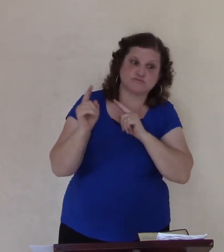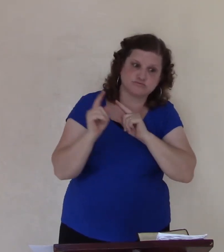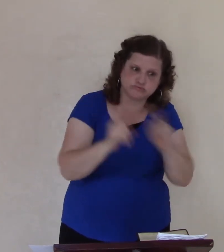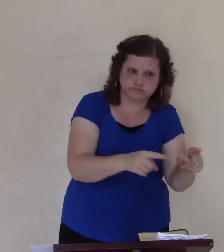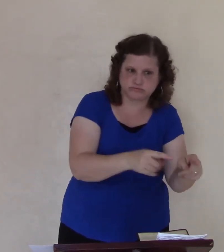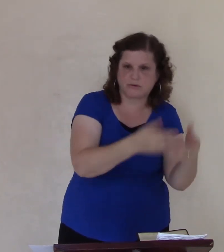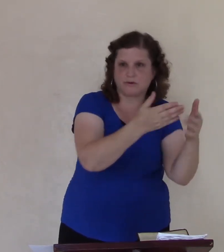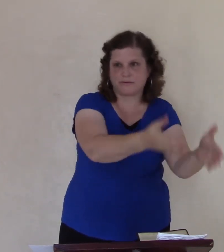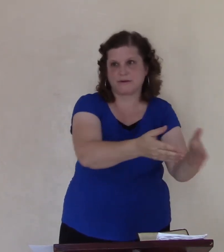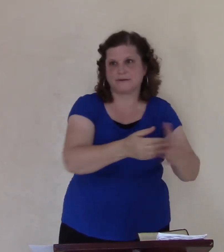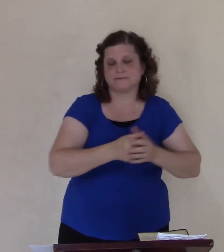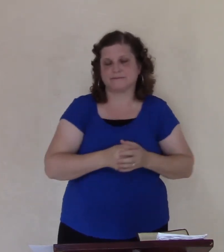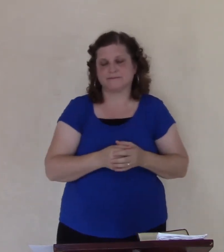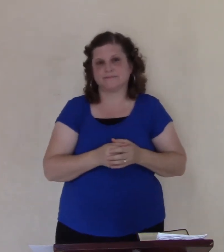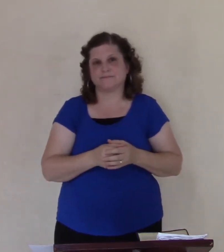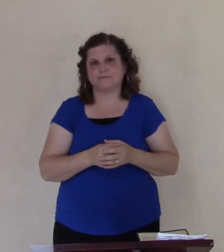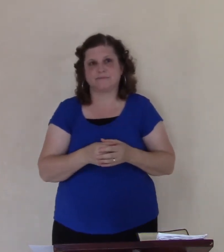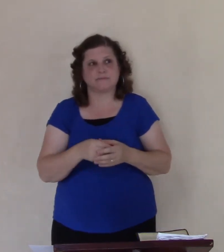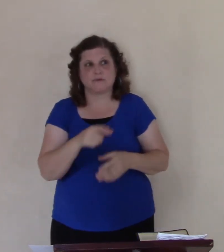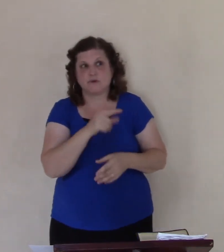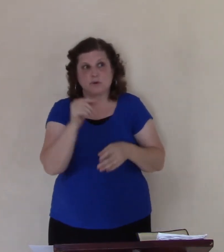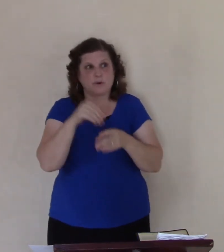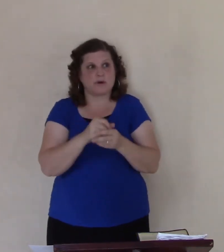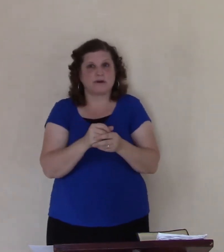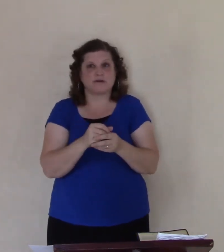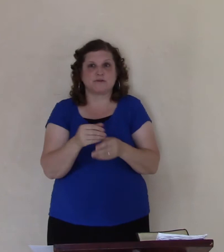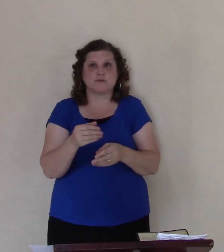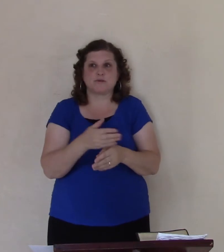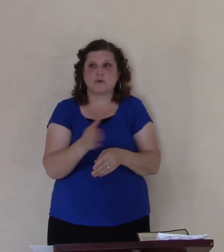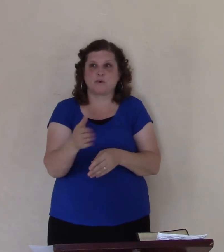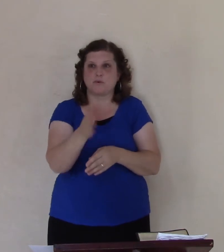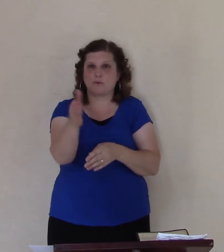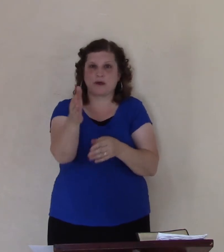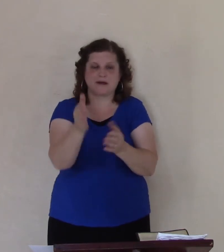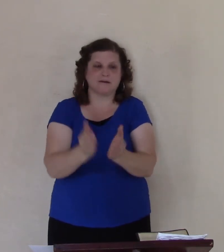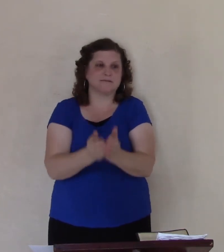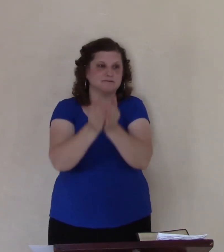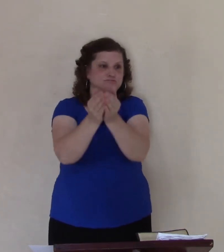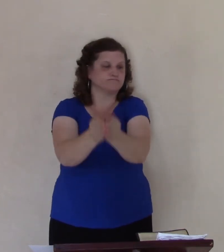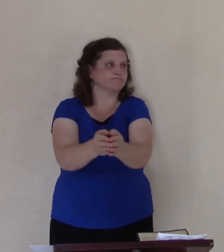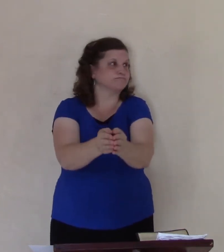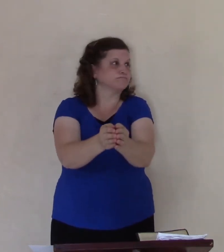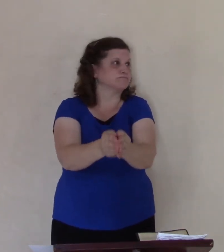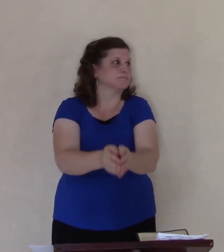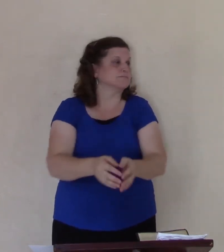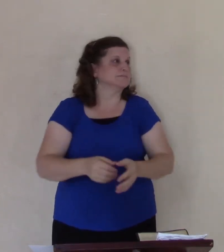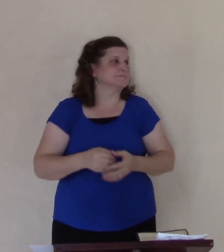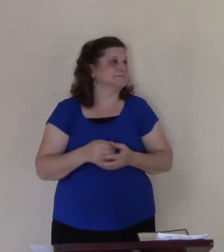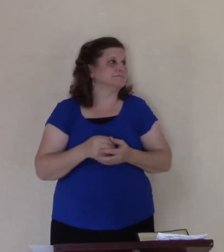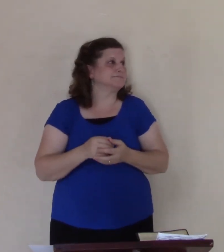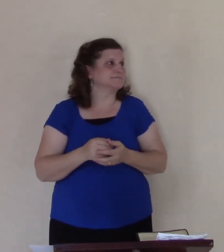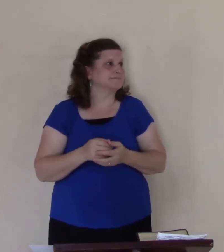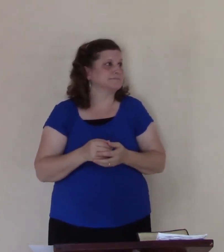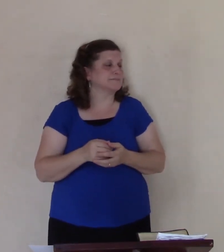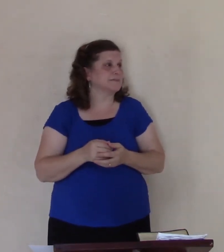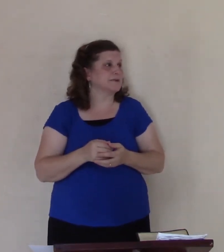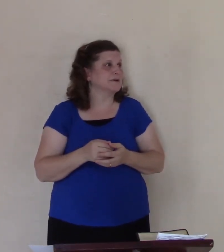Jonah, on the limb of the grave. He never went into his transportation, that way. He was going out, to some direction. And